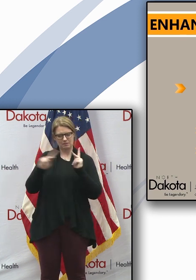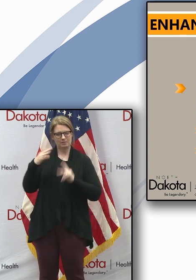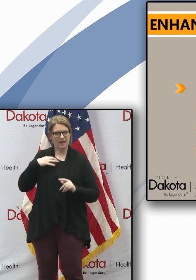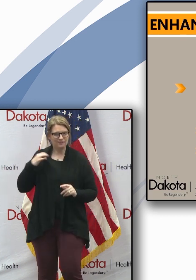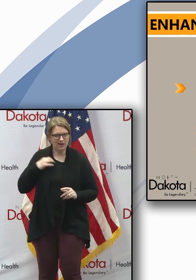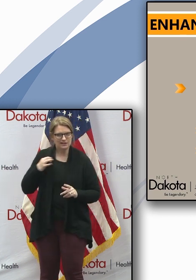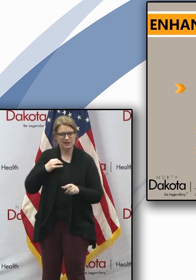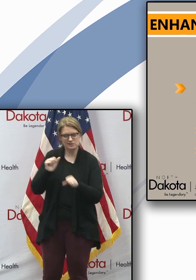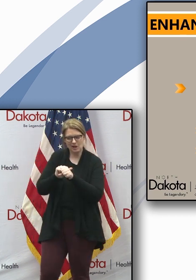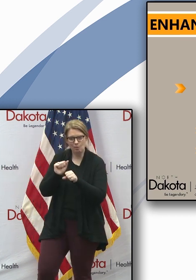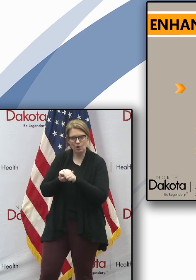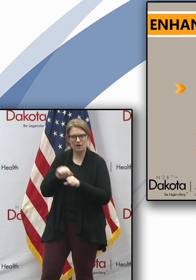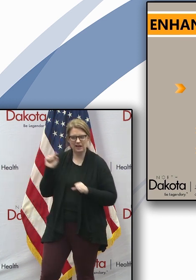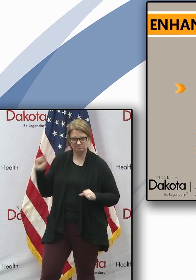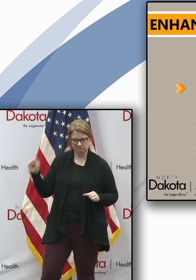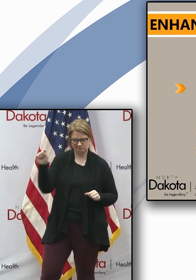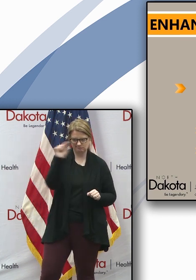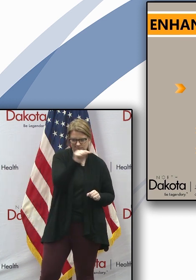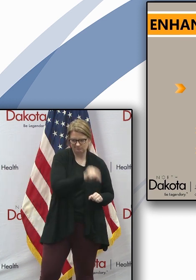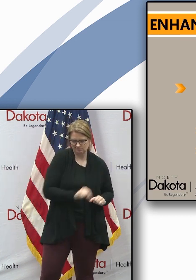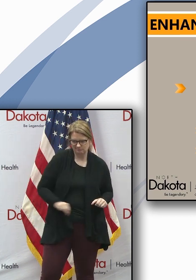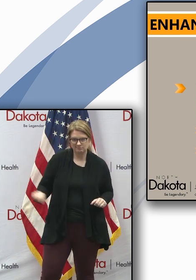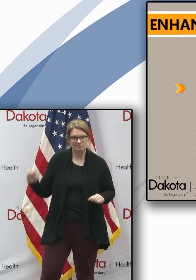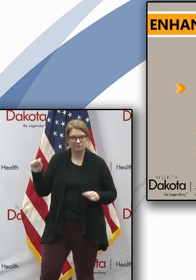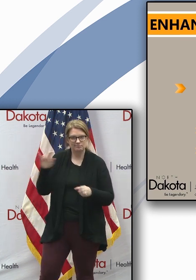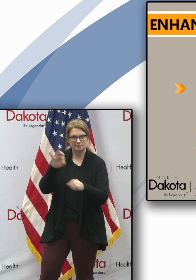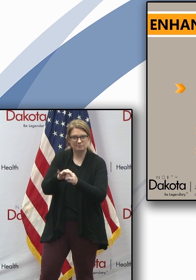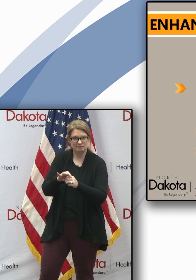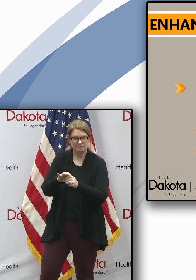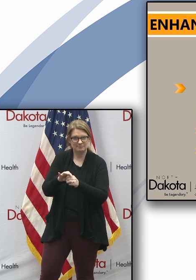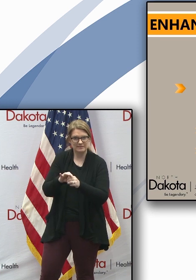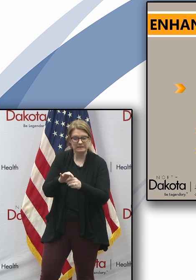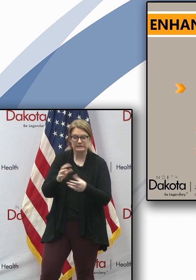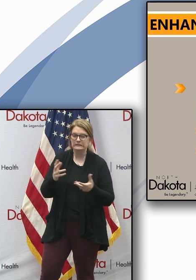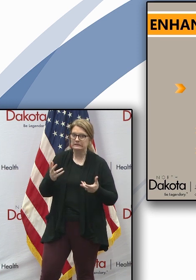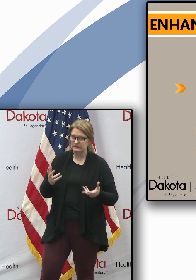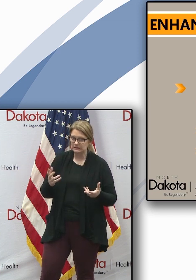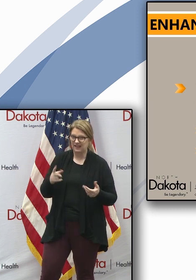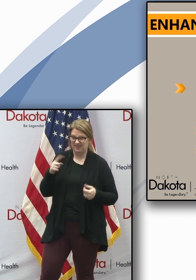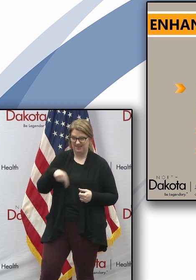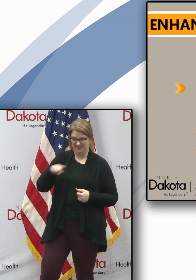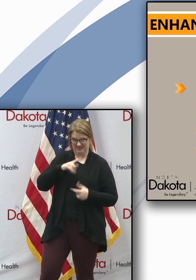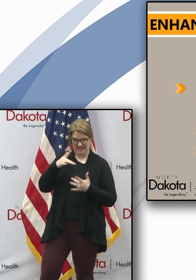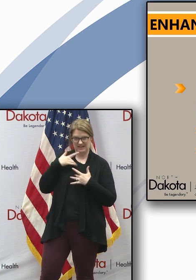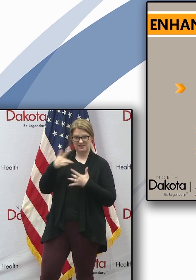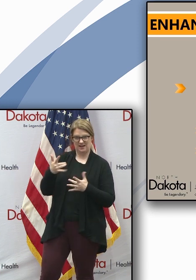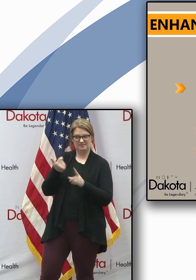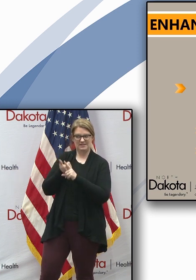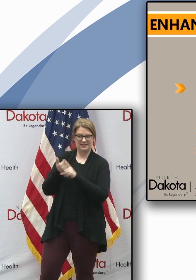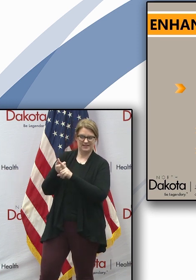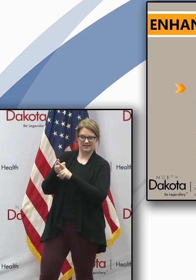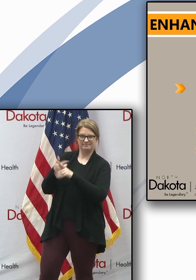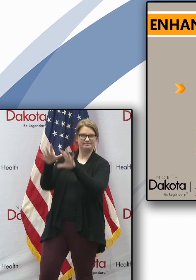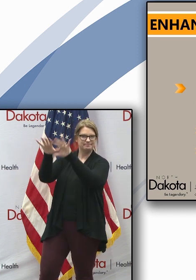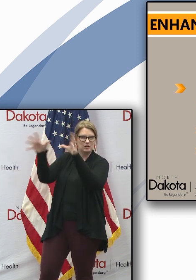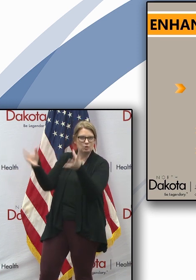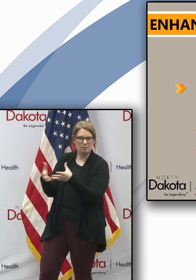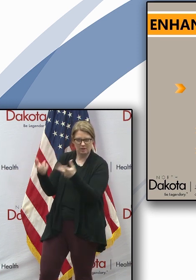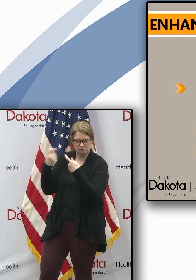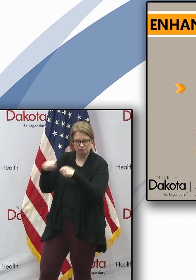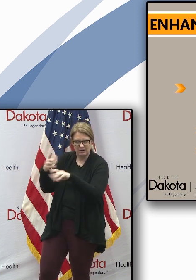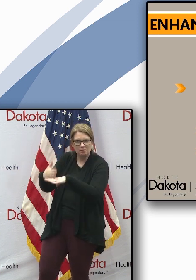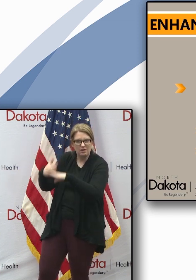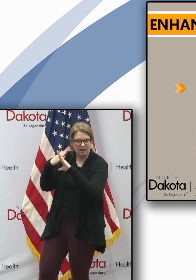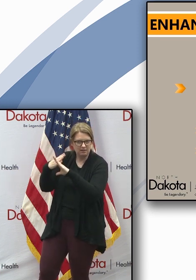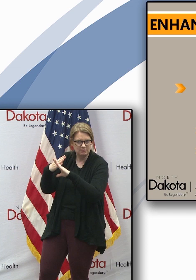and work at those polling locations might fit into the age category of vulnerable adults that we're trying to protect. So, again,